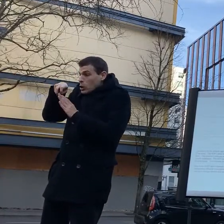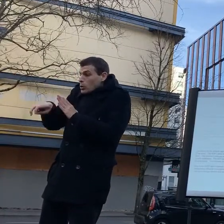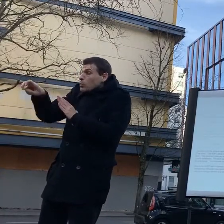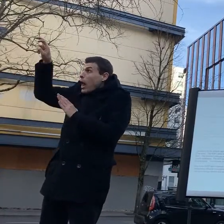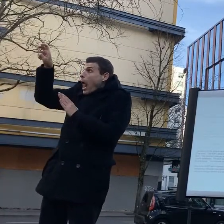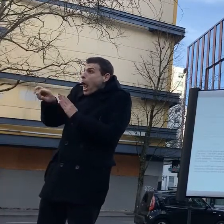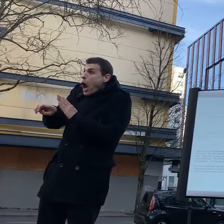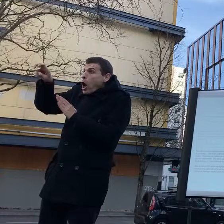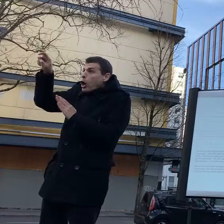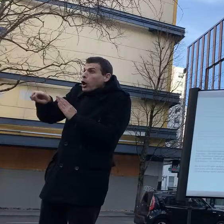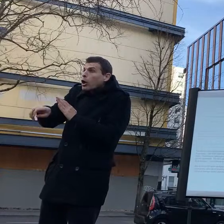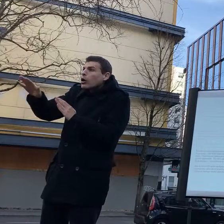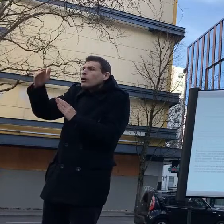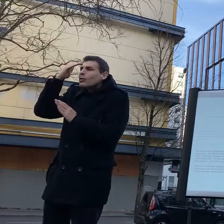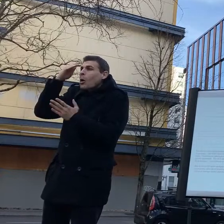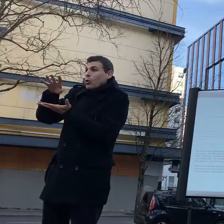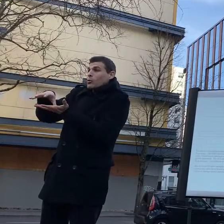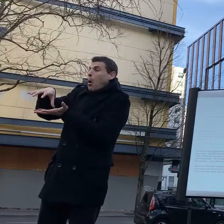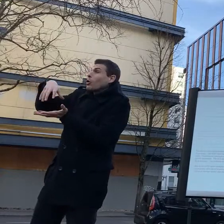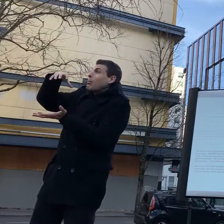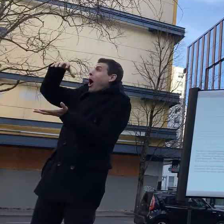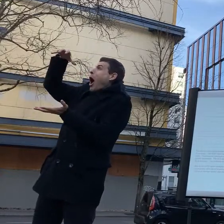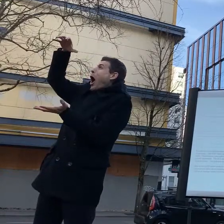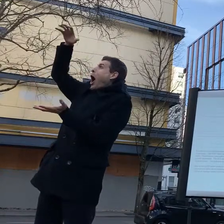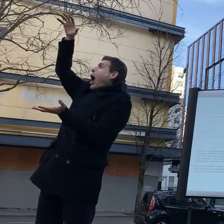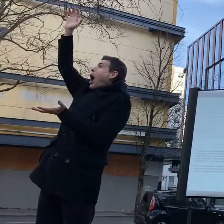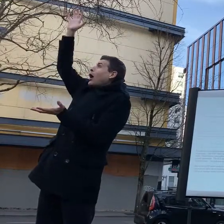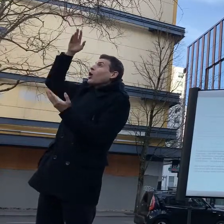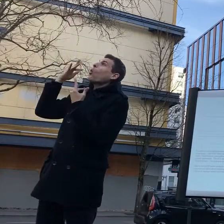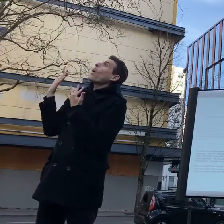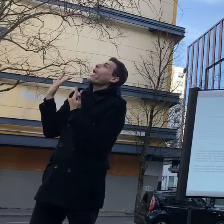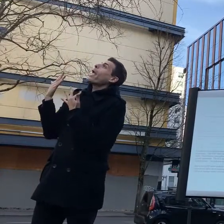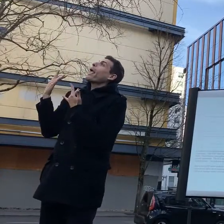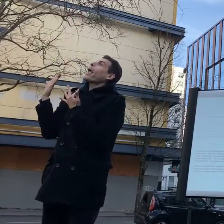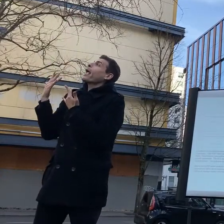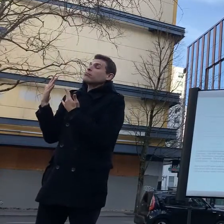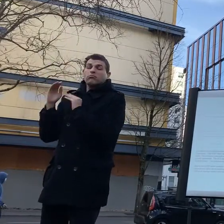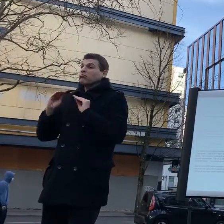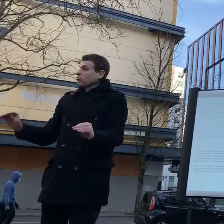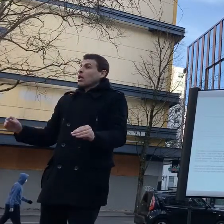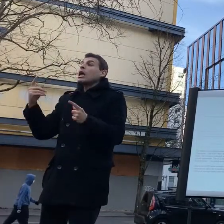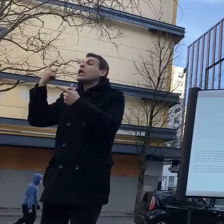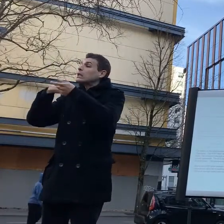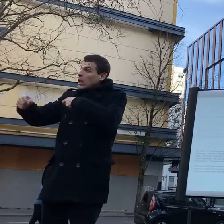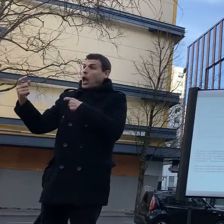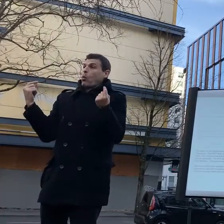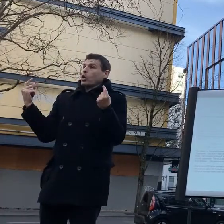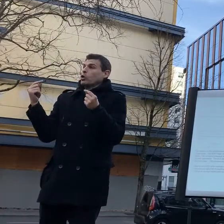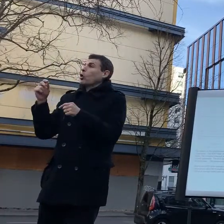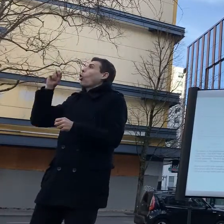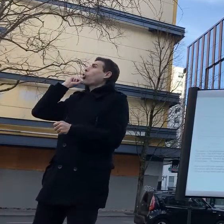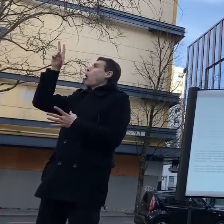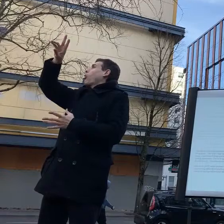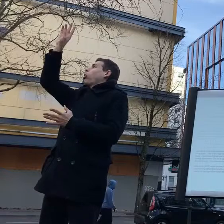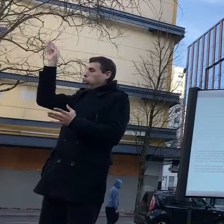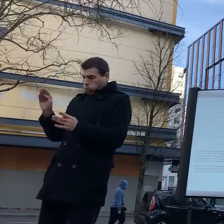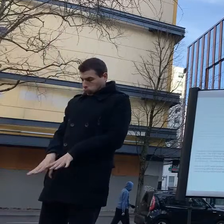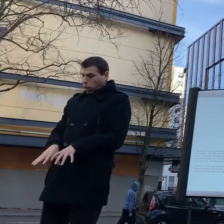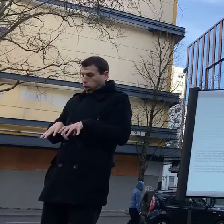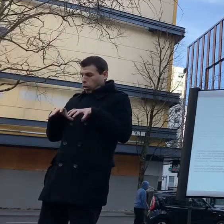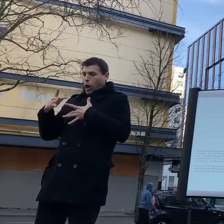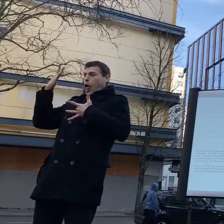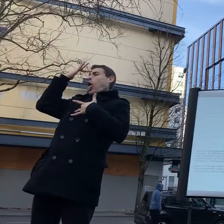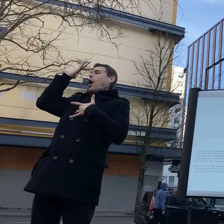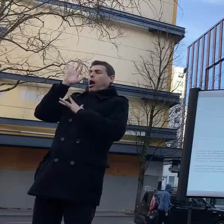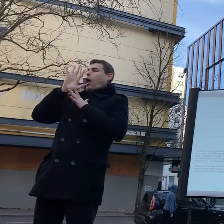several members were having spells and headaches and were fuking i don't know why you need airports around fuking um everyone was choking